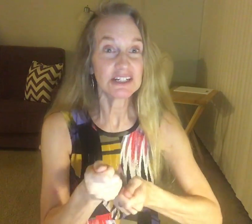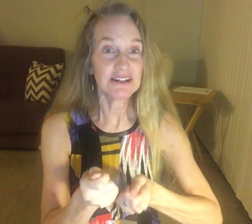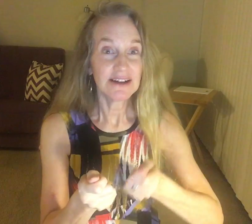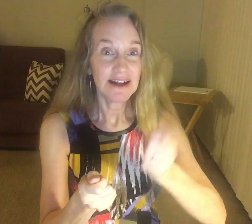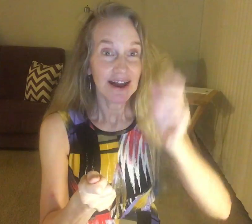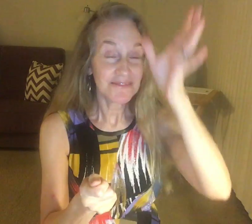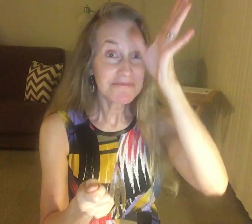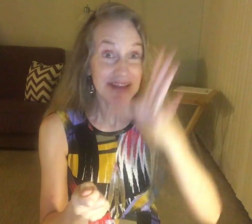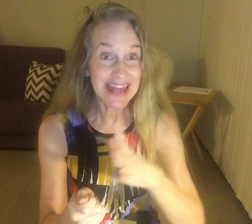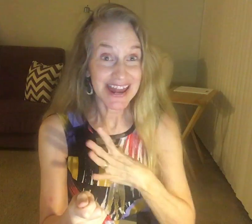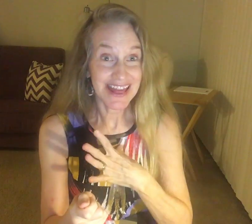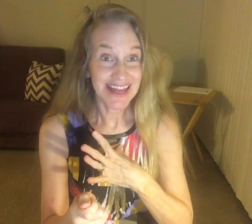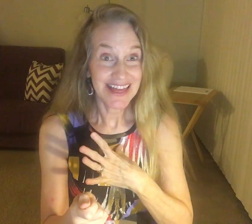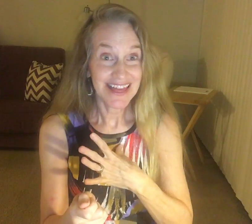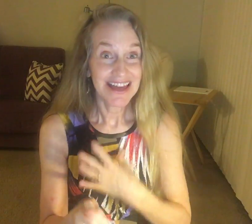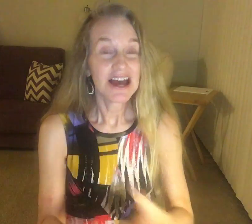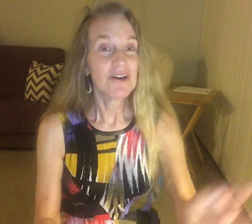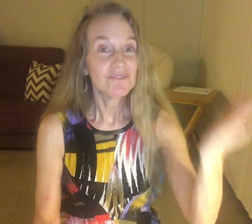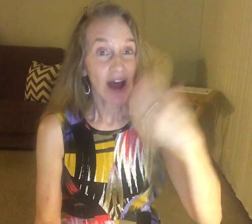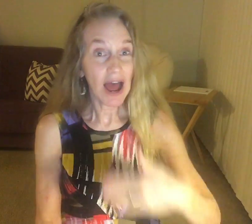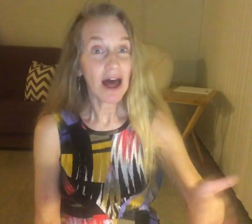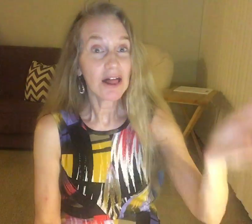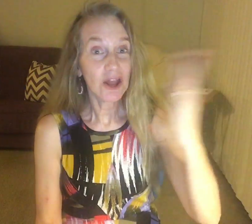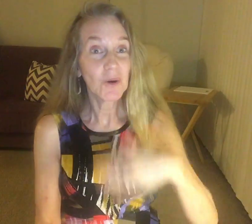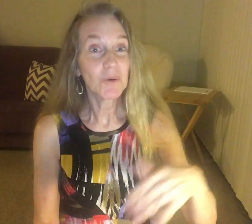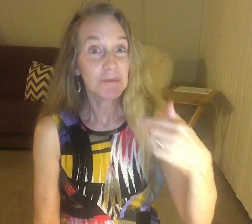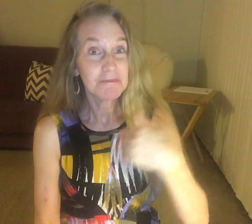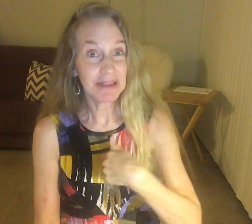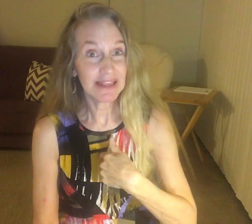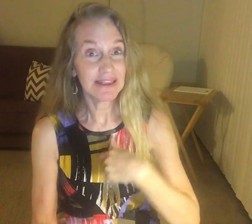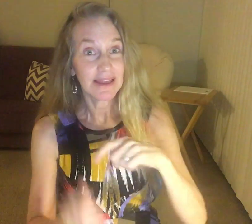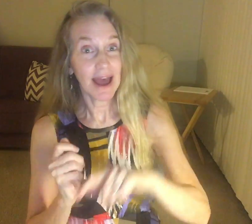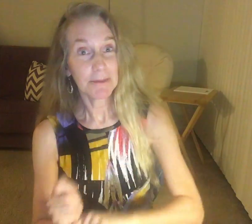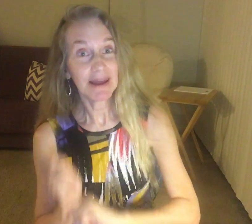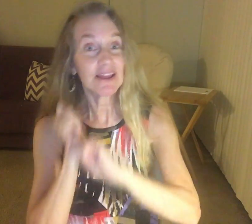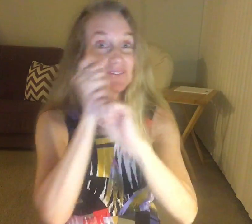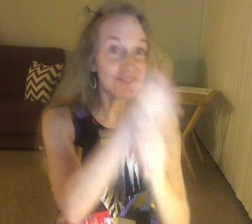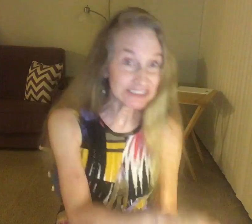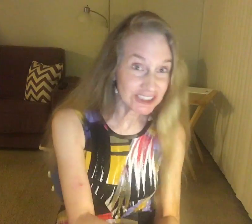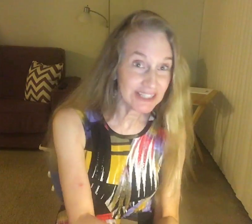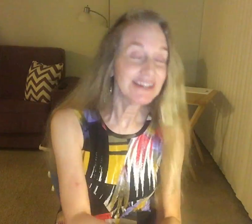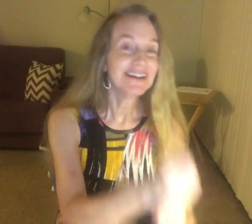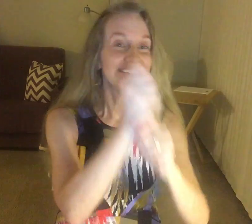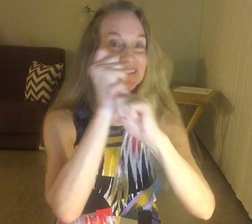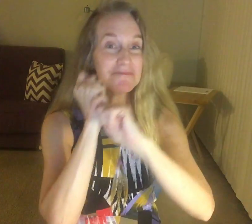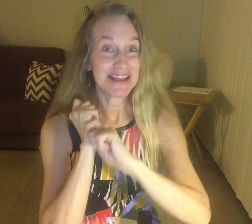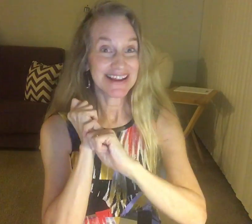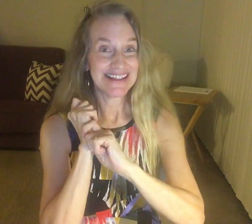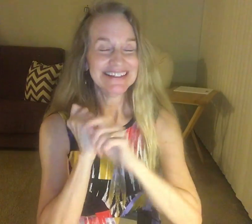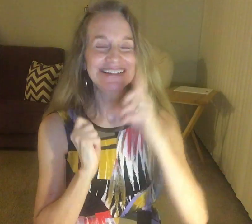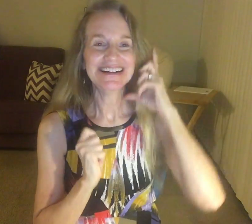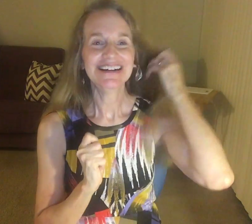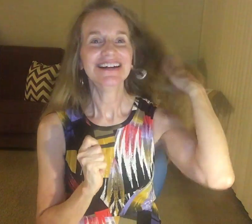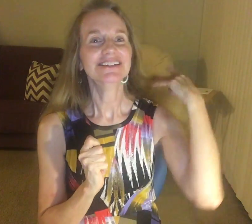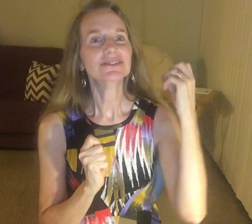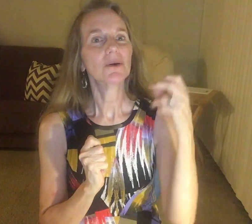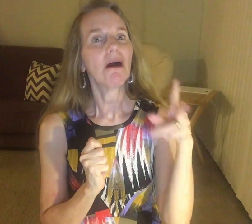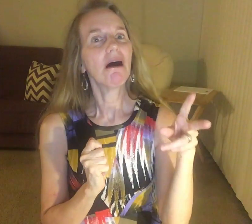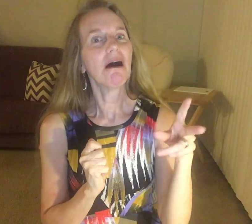of me. Follow me. I will make you a of me. Oh.